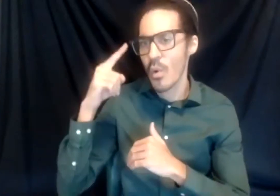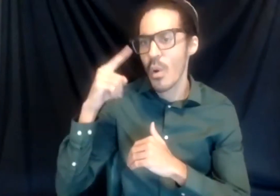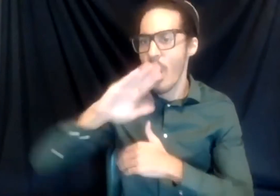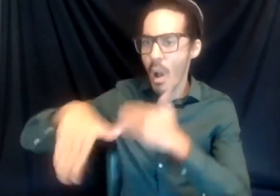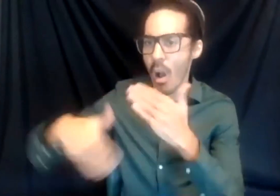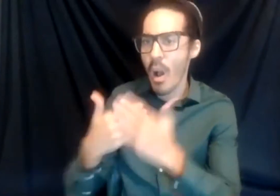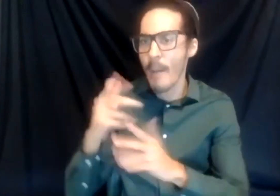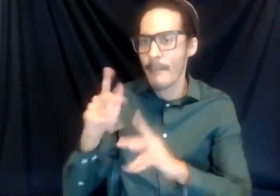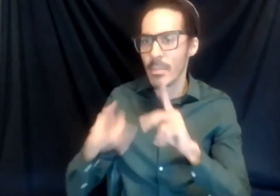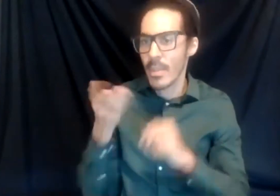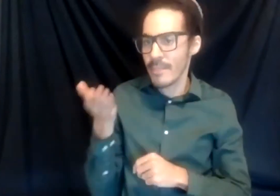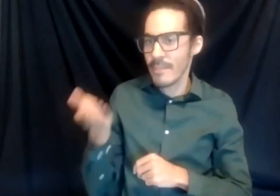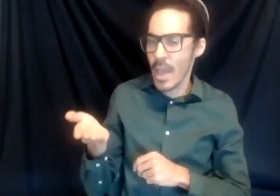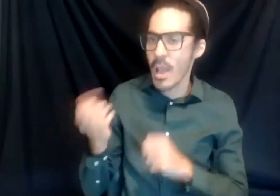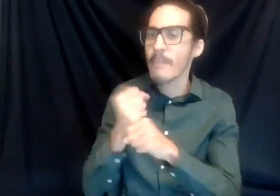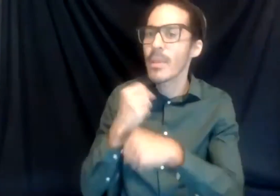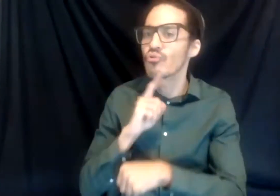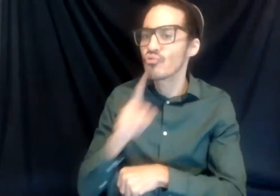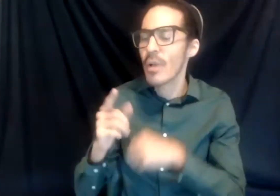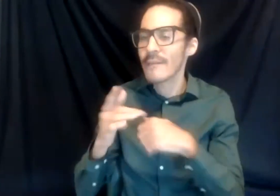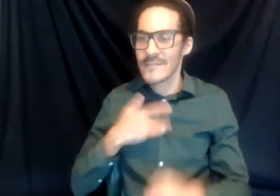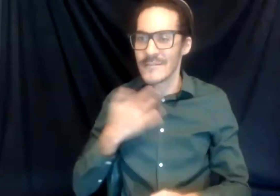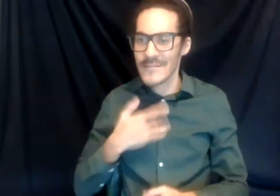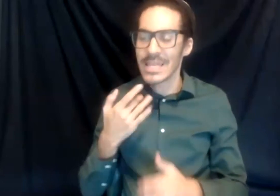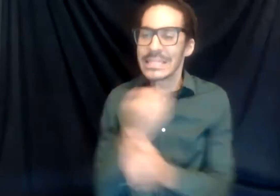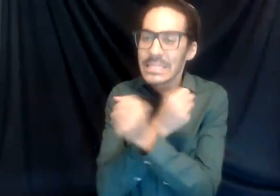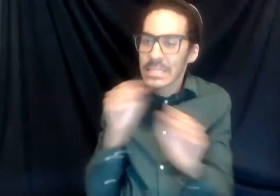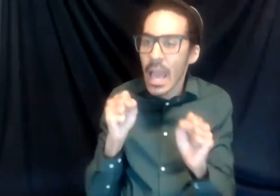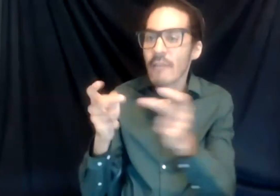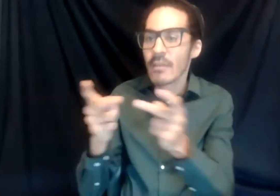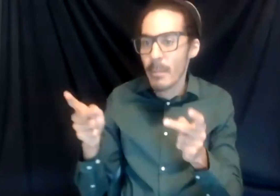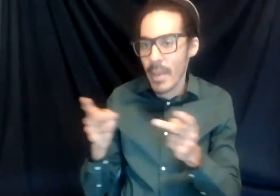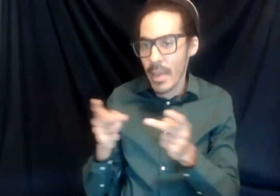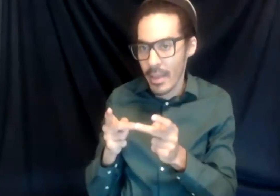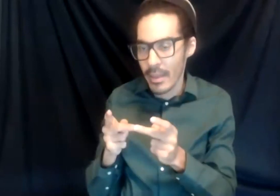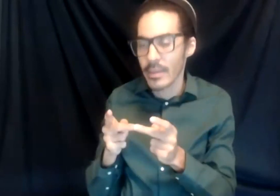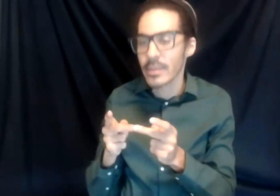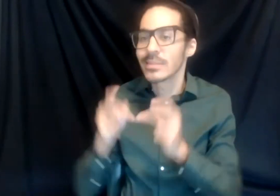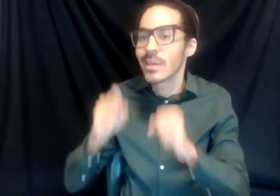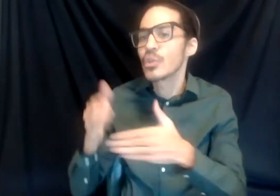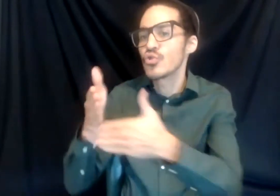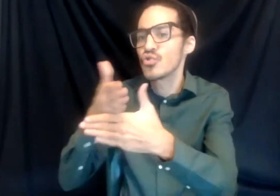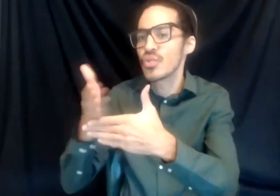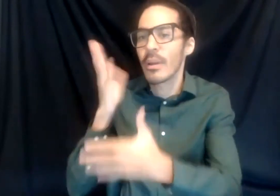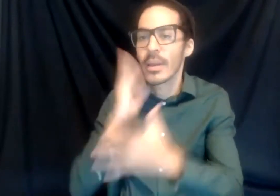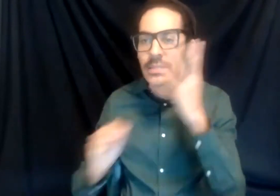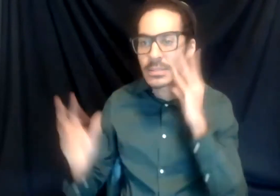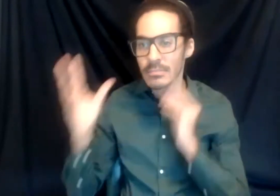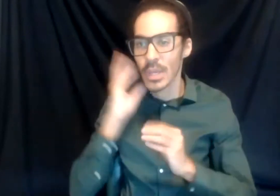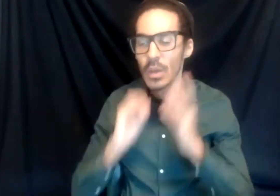and making sure that they feel like this is a safe space to share their experiences and to listen to other people's